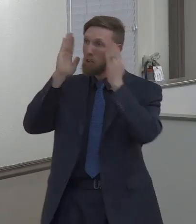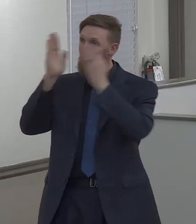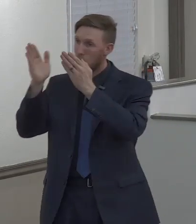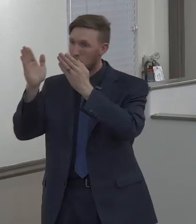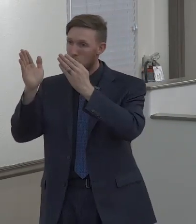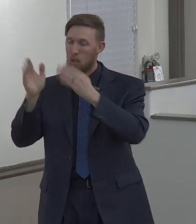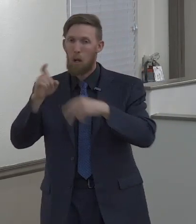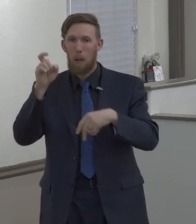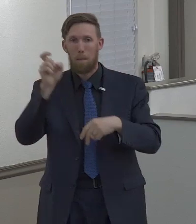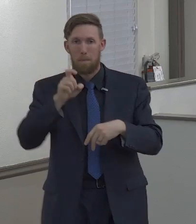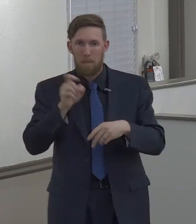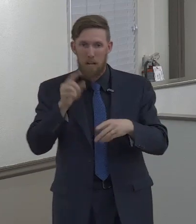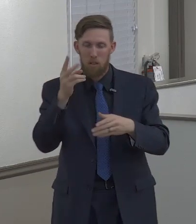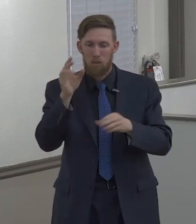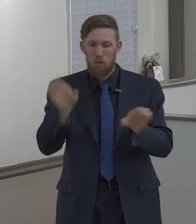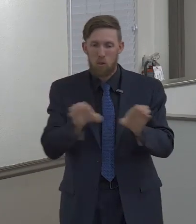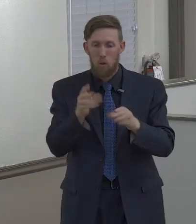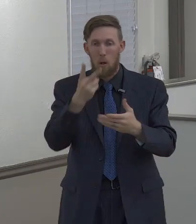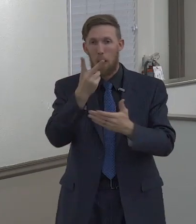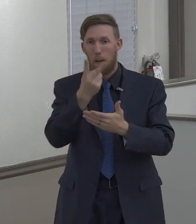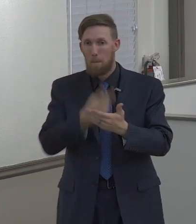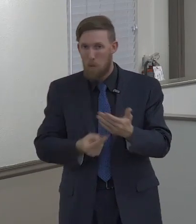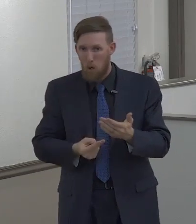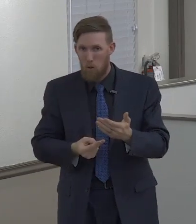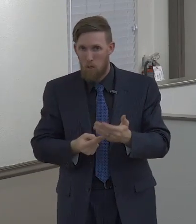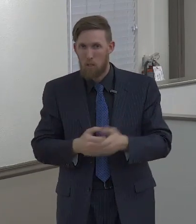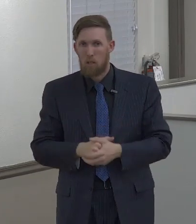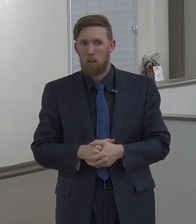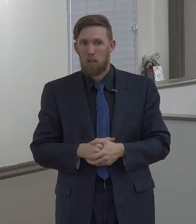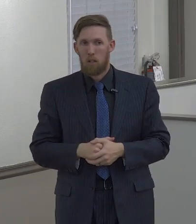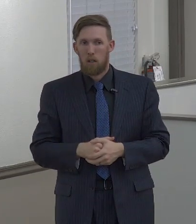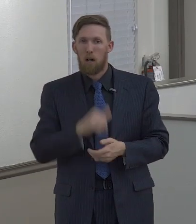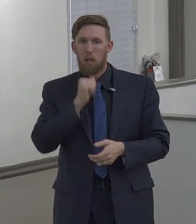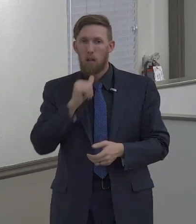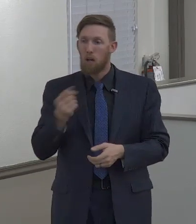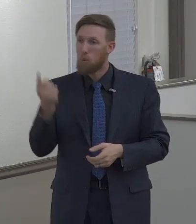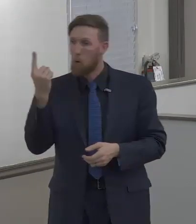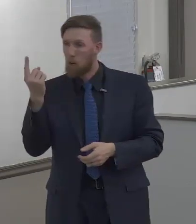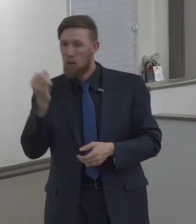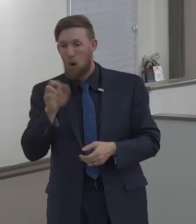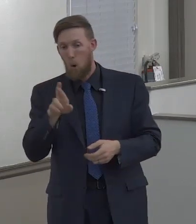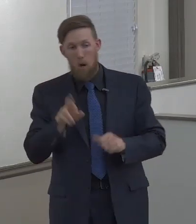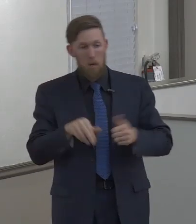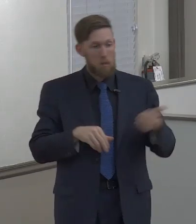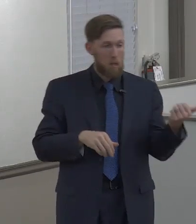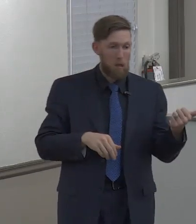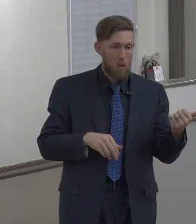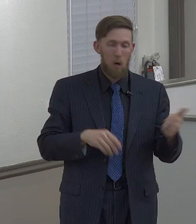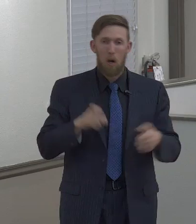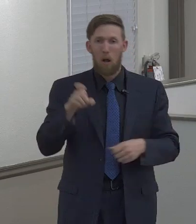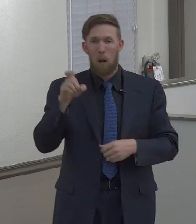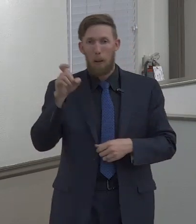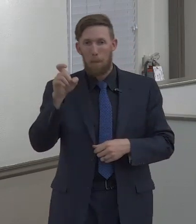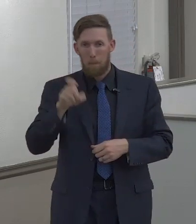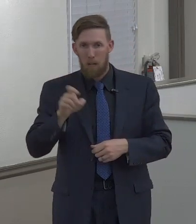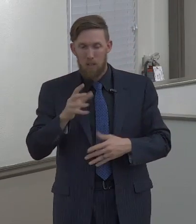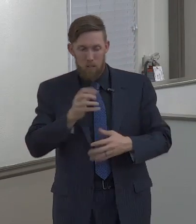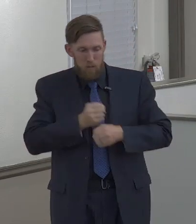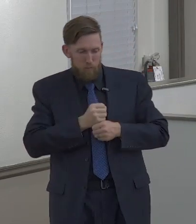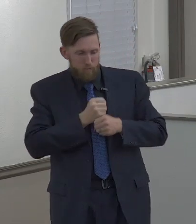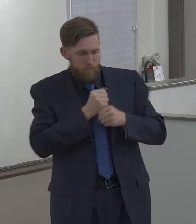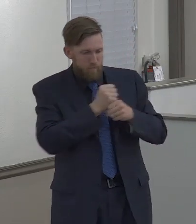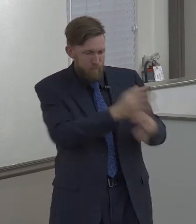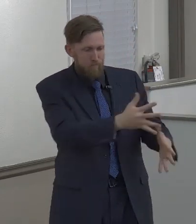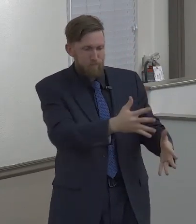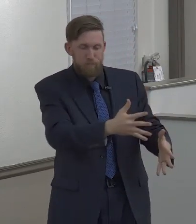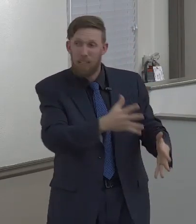simultaneously. You can't seek things above and allow sin into your life and continue to allow the